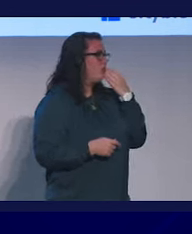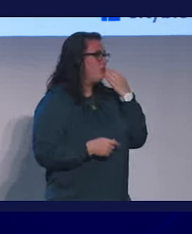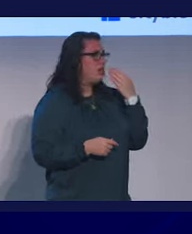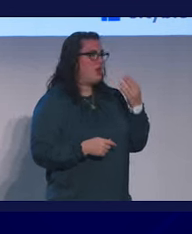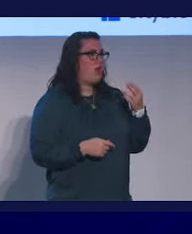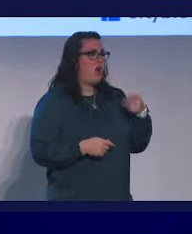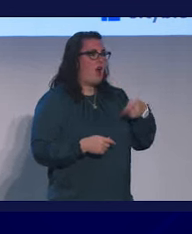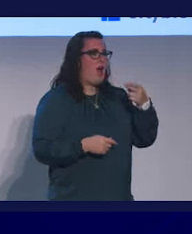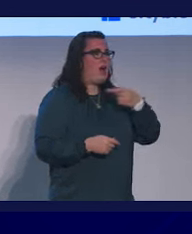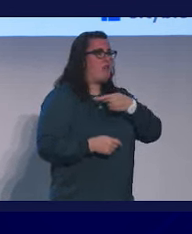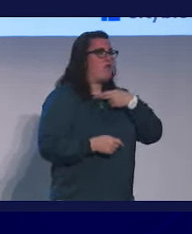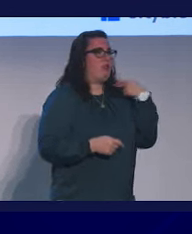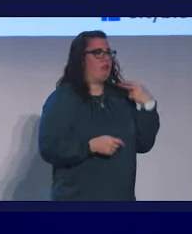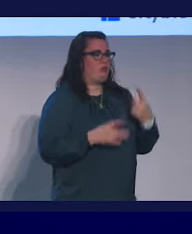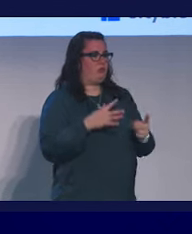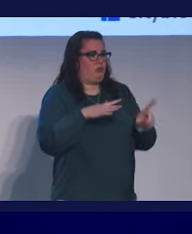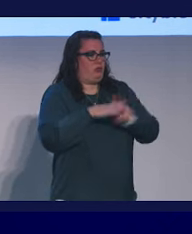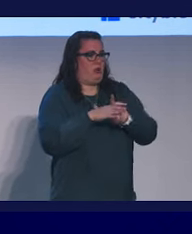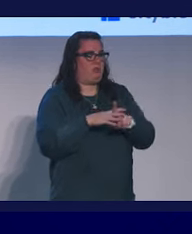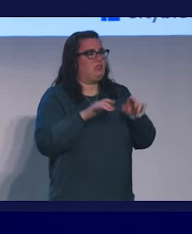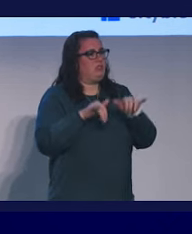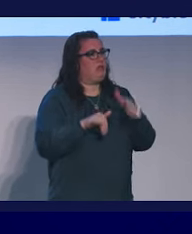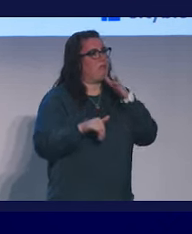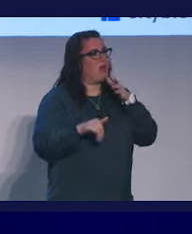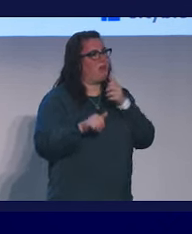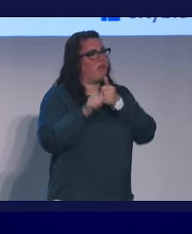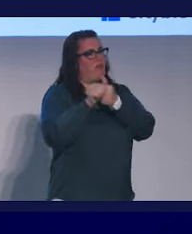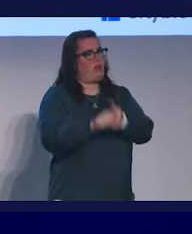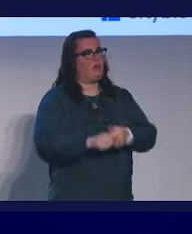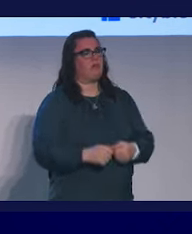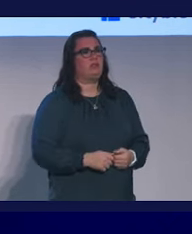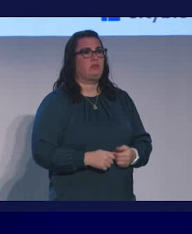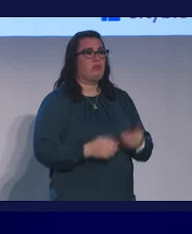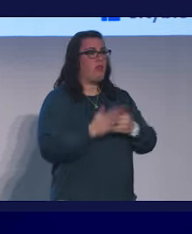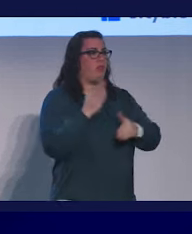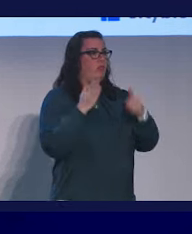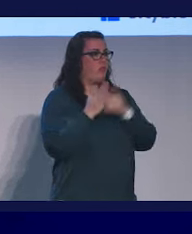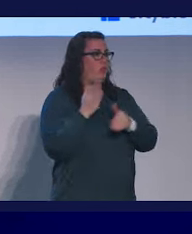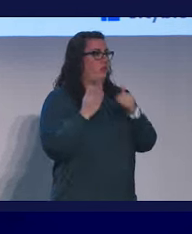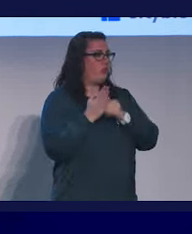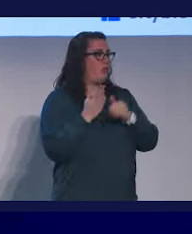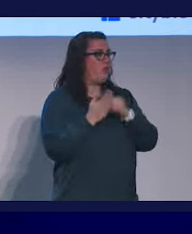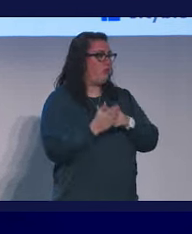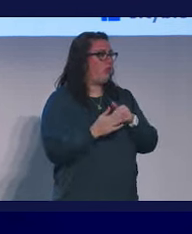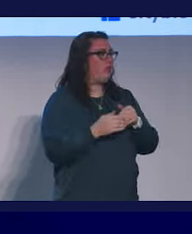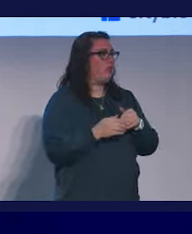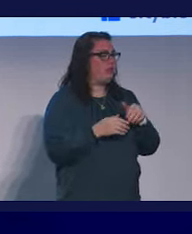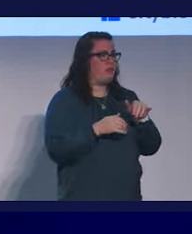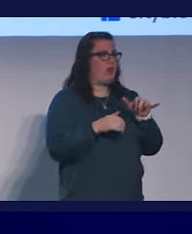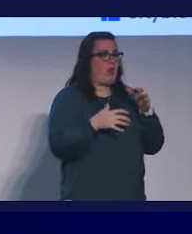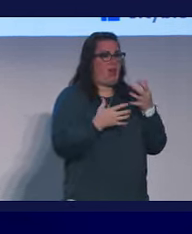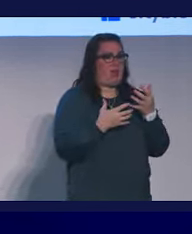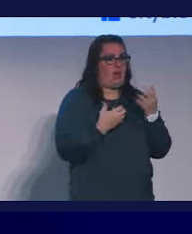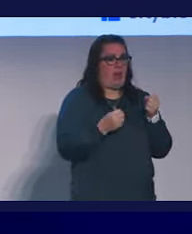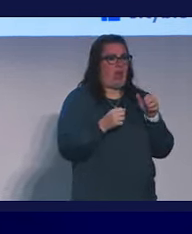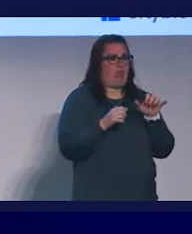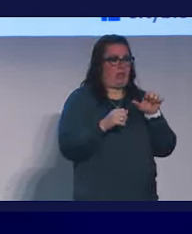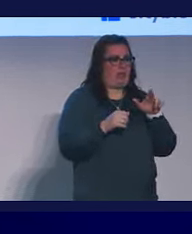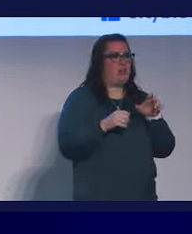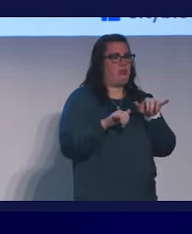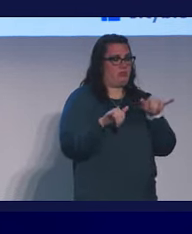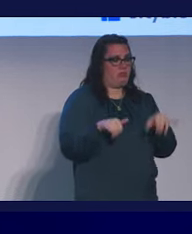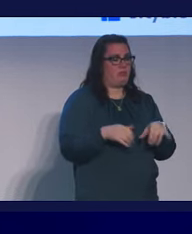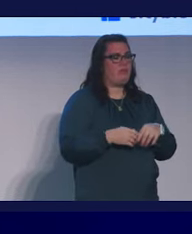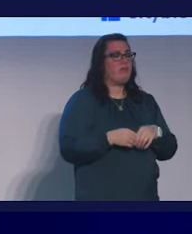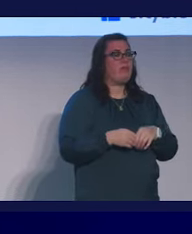high risk of showing up exactly the same way that she did. And that we do this over and over and over again in our healthcare system. I